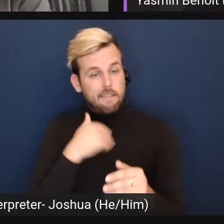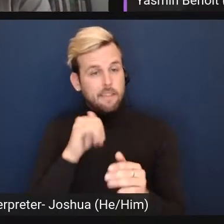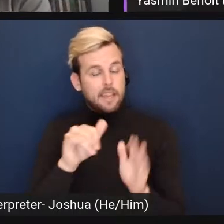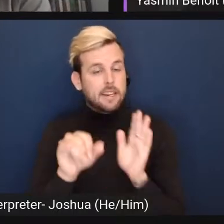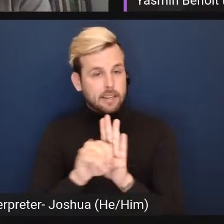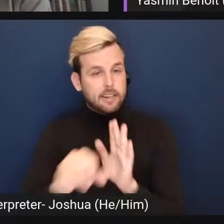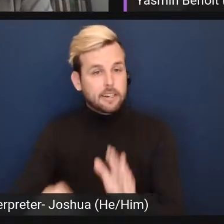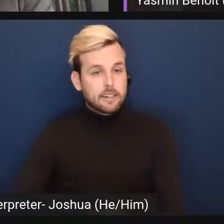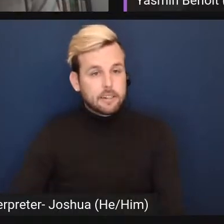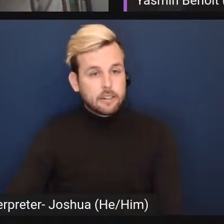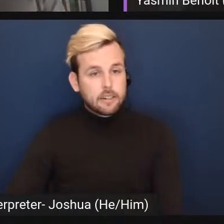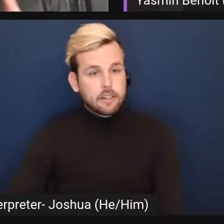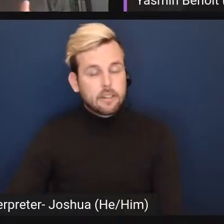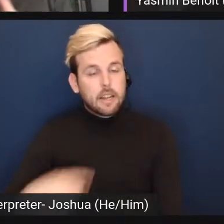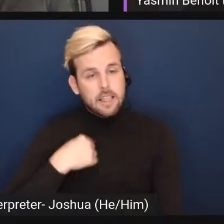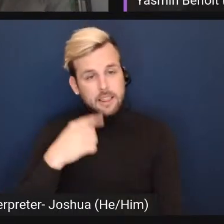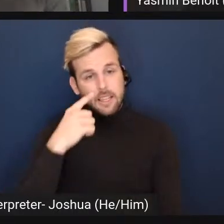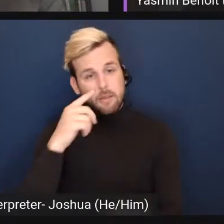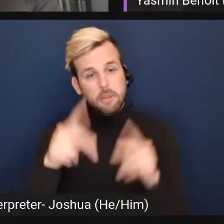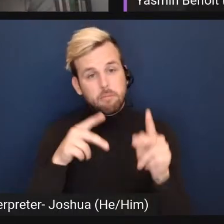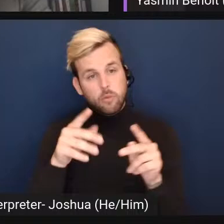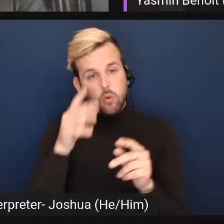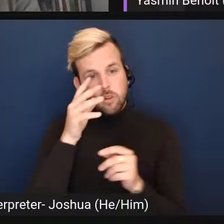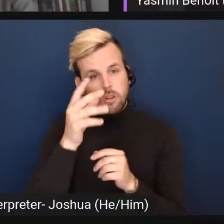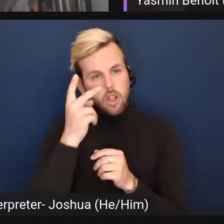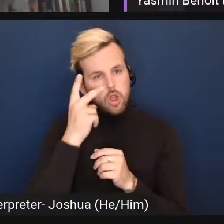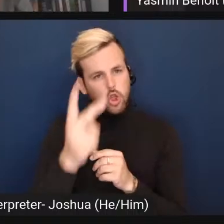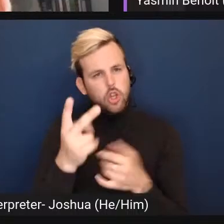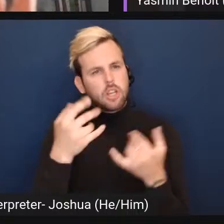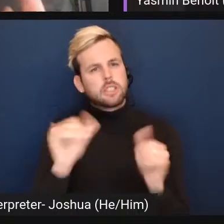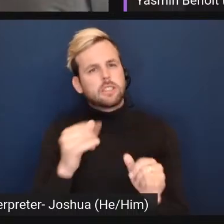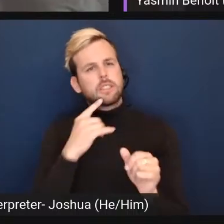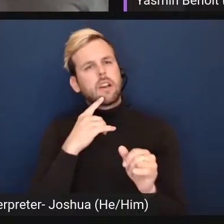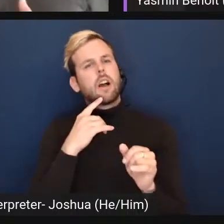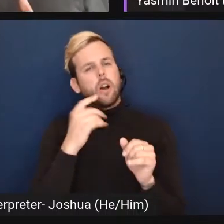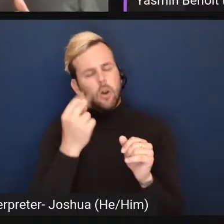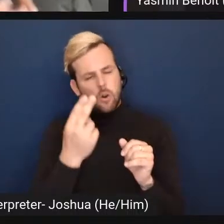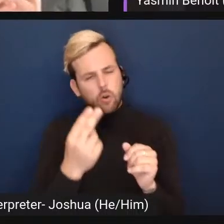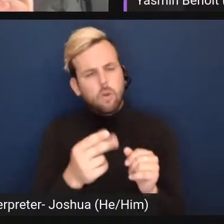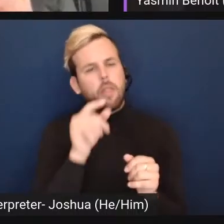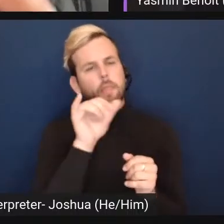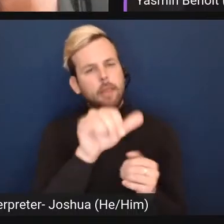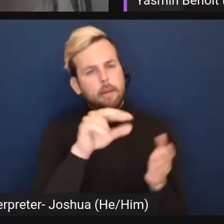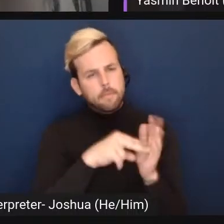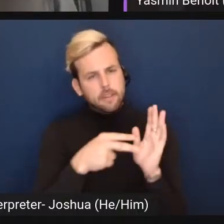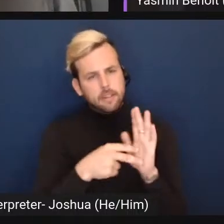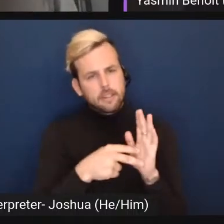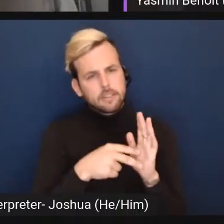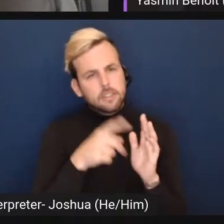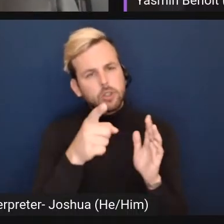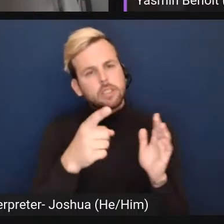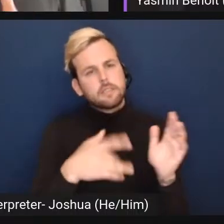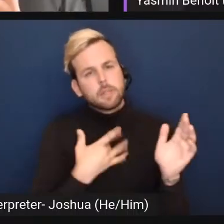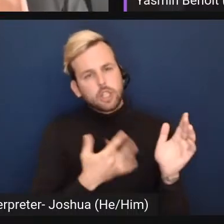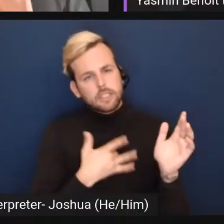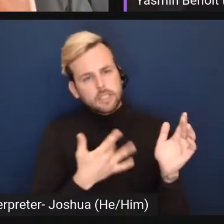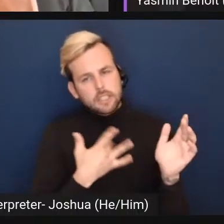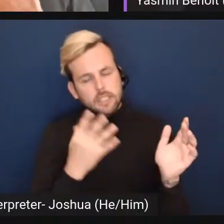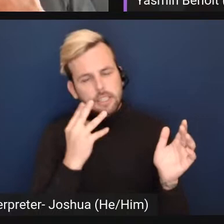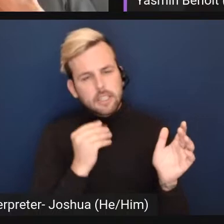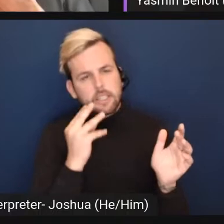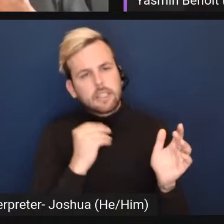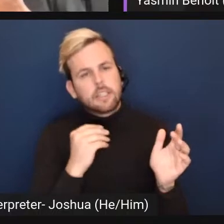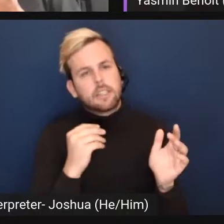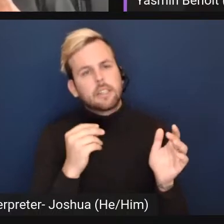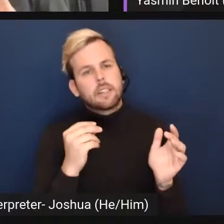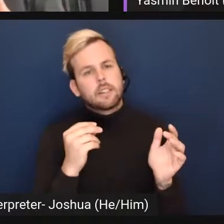uh i think that people will look at that and still say oh this means you are experiencing um